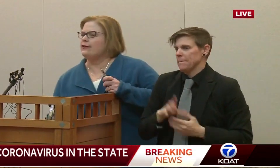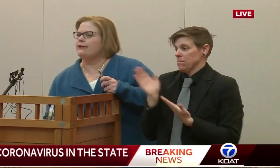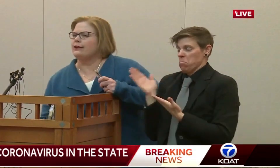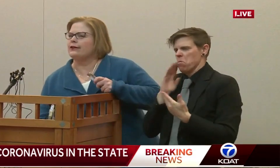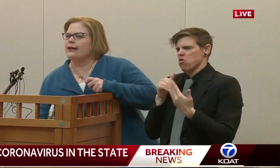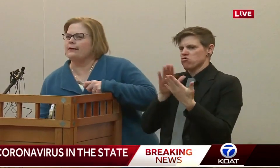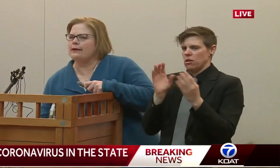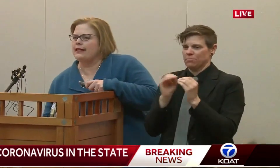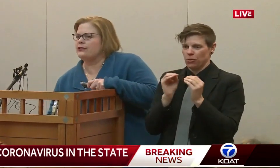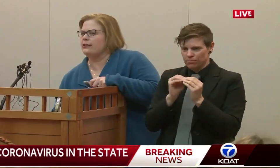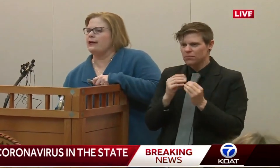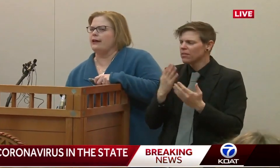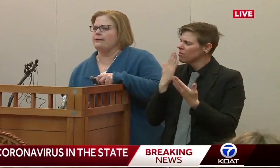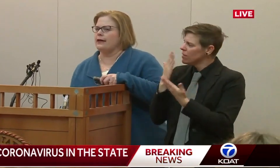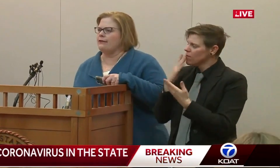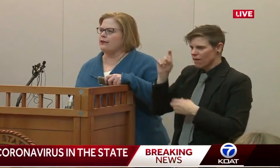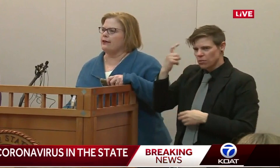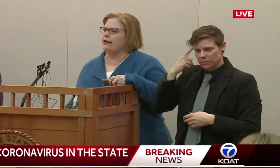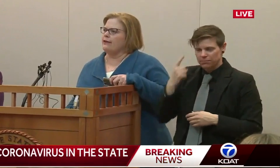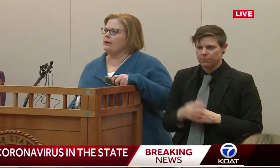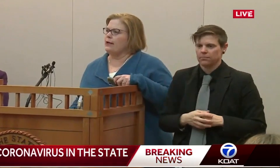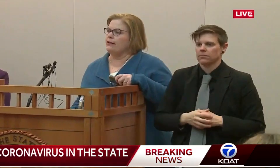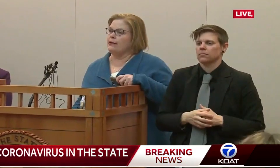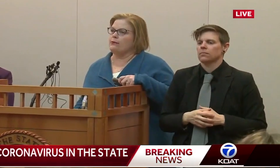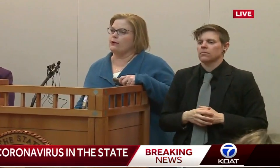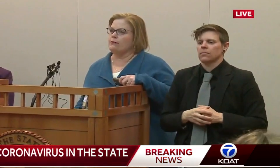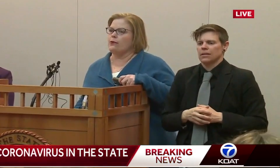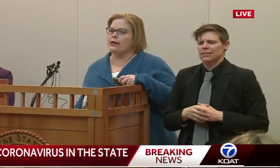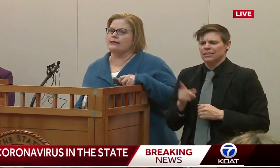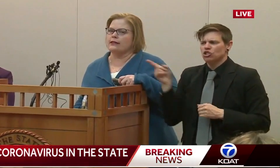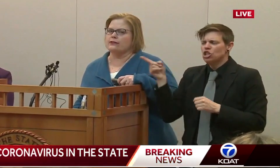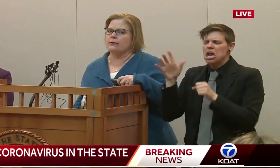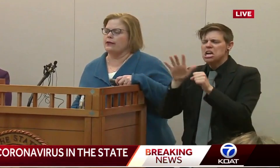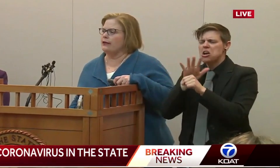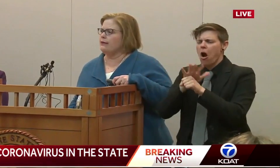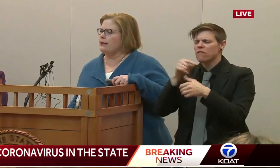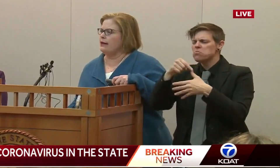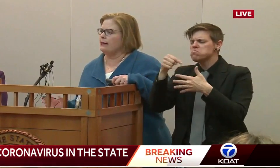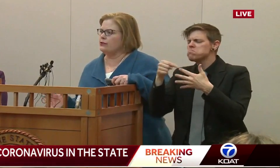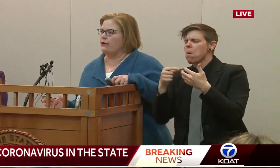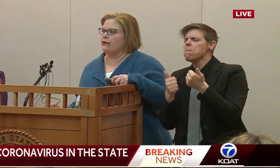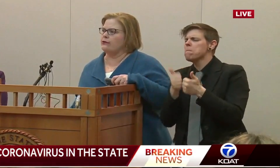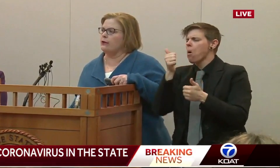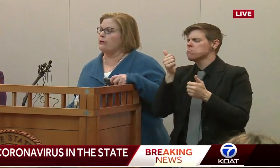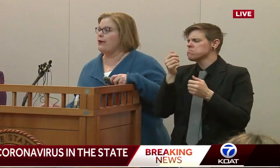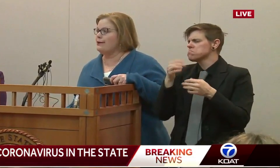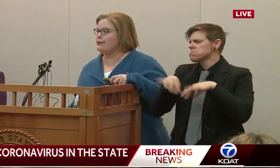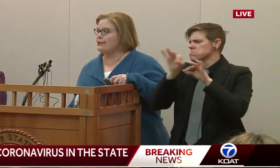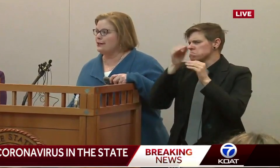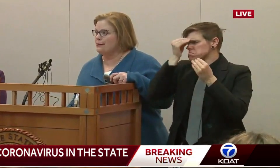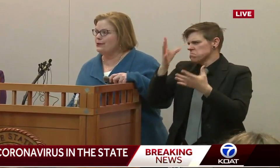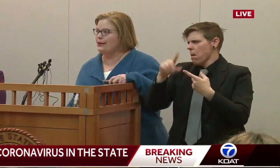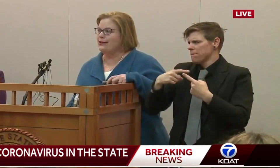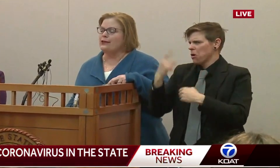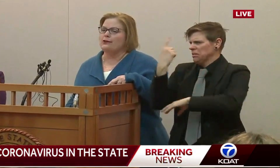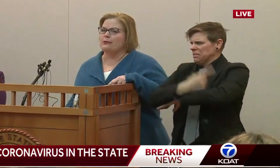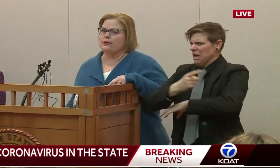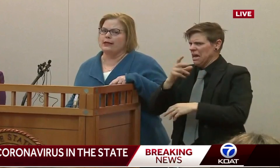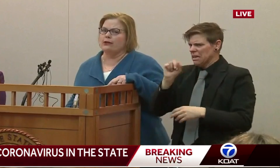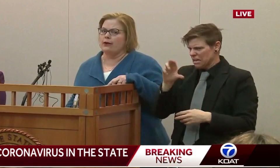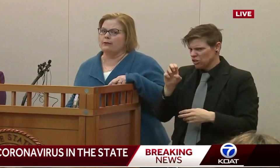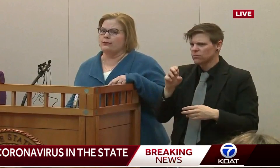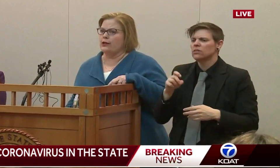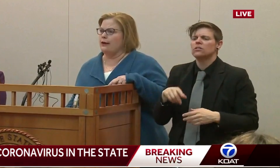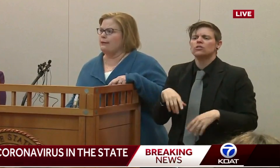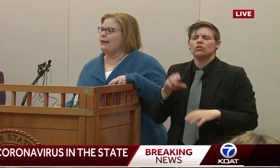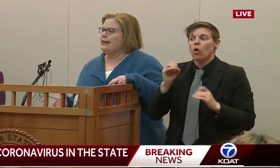Thank you, Governor. I think she covered very many of the important points. I just want to give a shout out to our providers in the community who